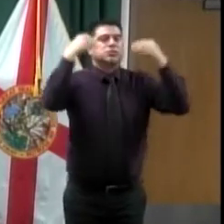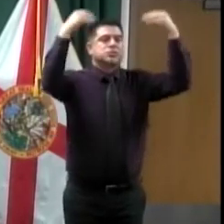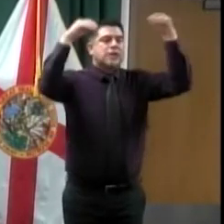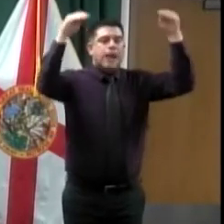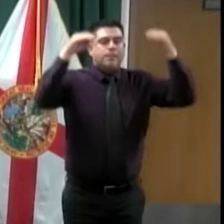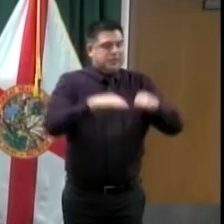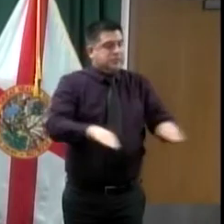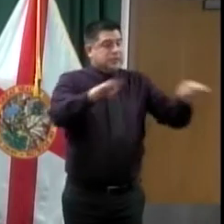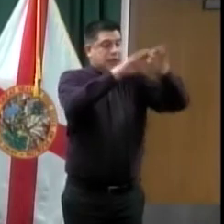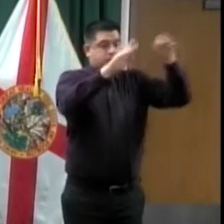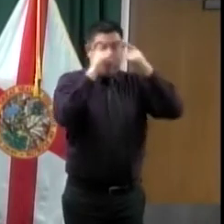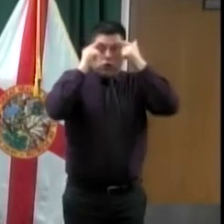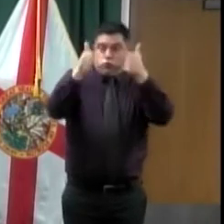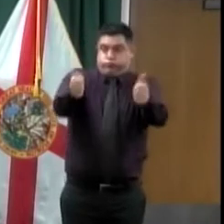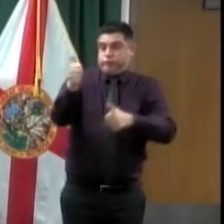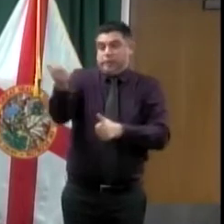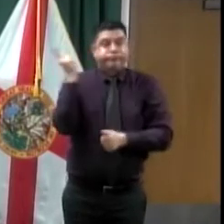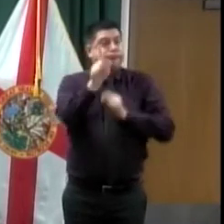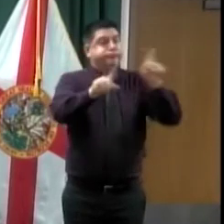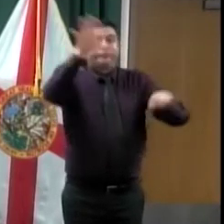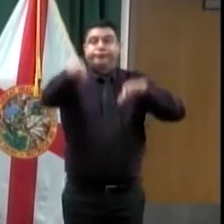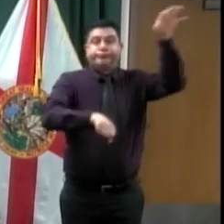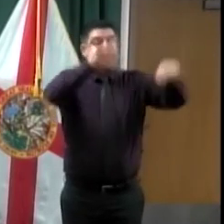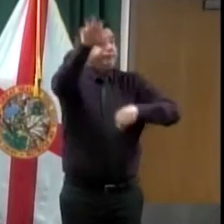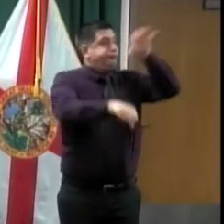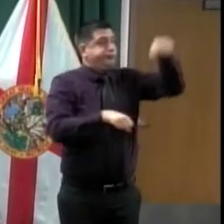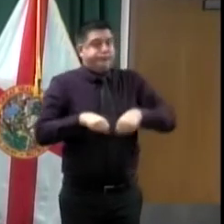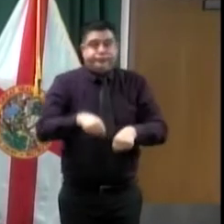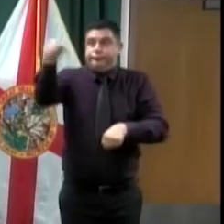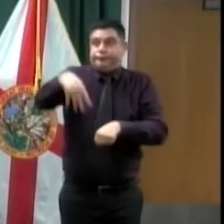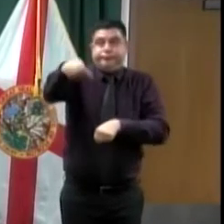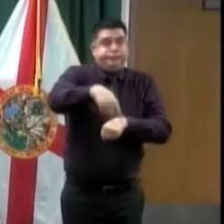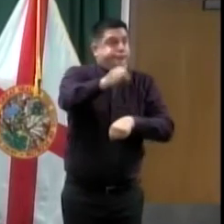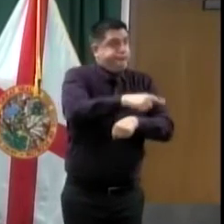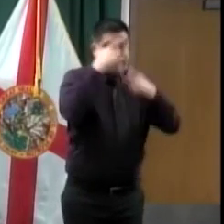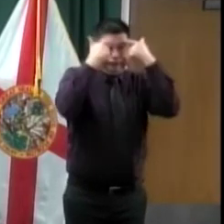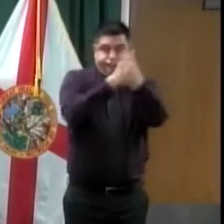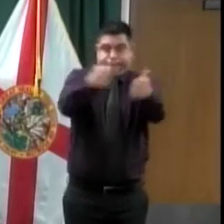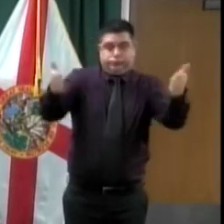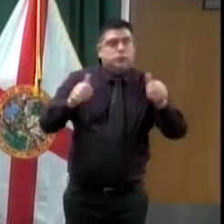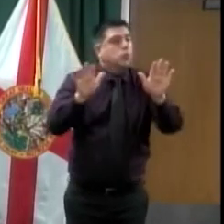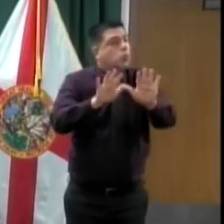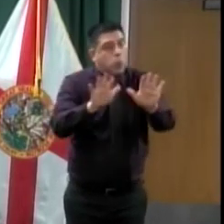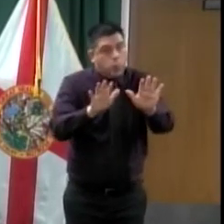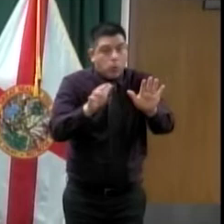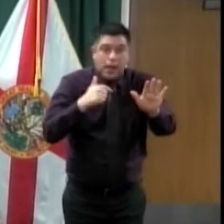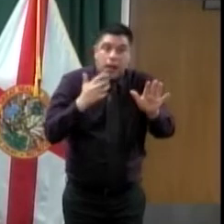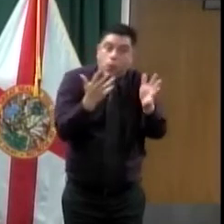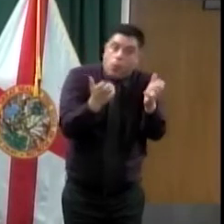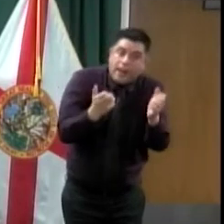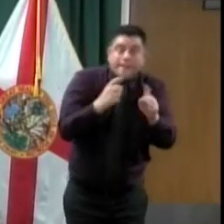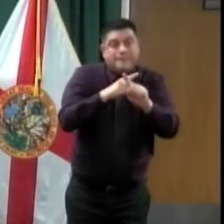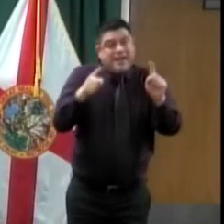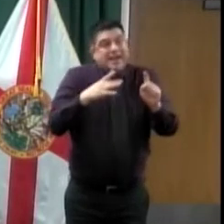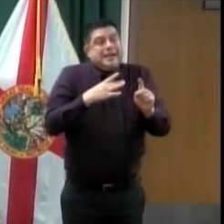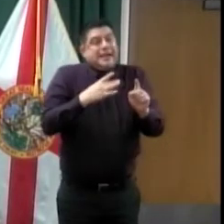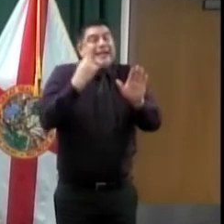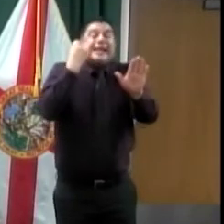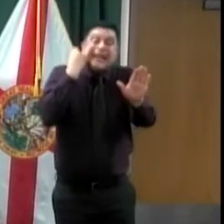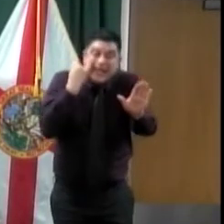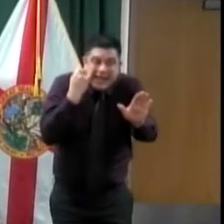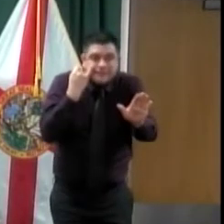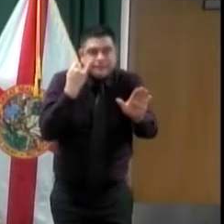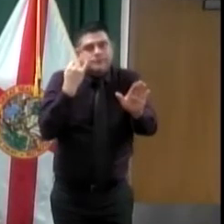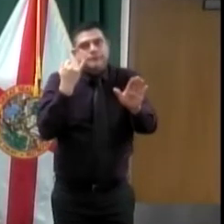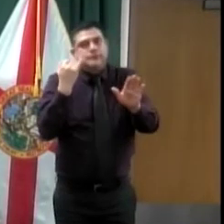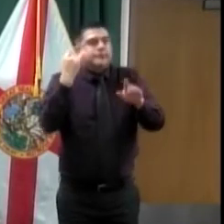the items they want, if they can, obviously, if they're quarantined, they can. But other than that, we like for them to come and pick the items they like. The goal is